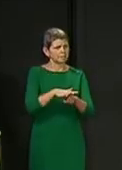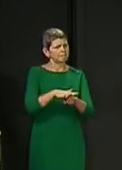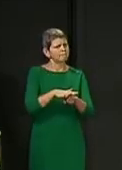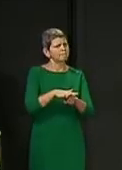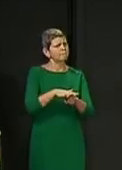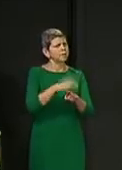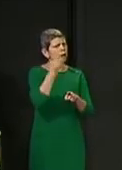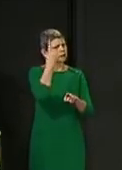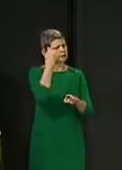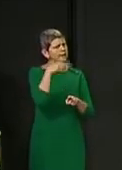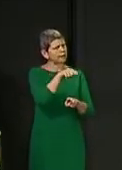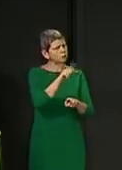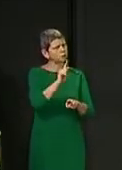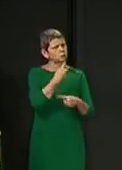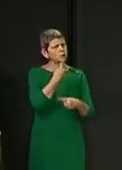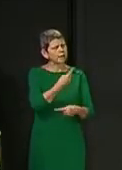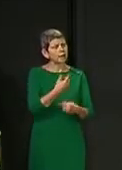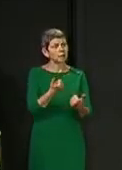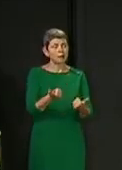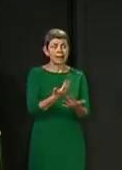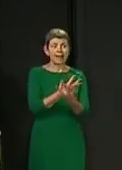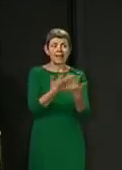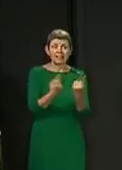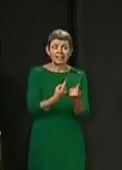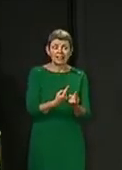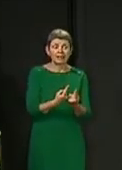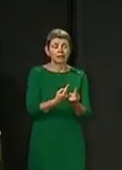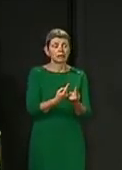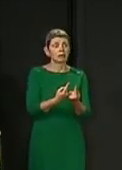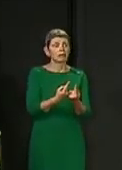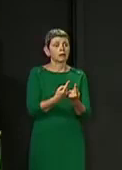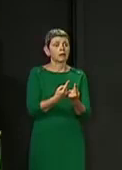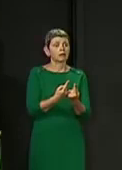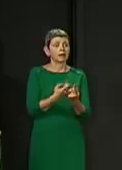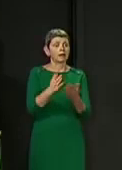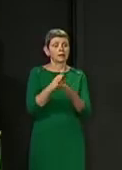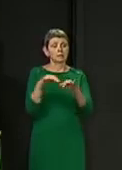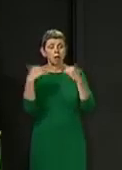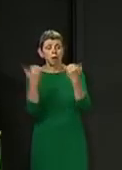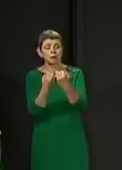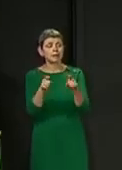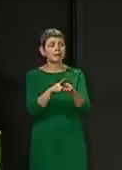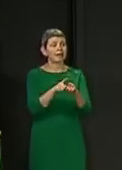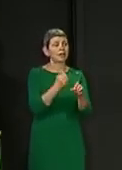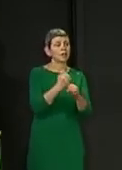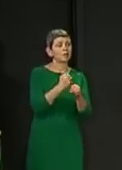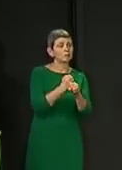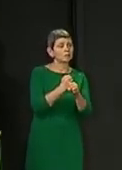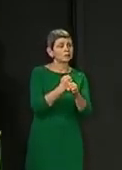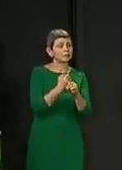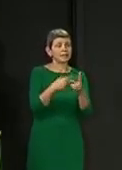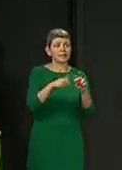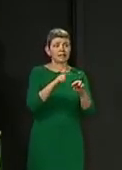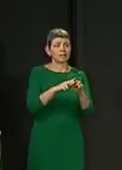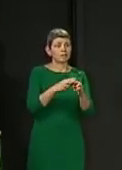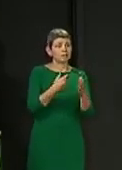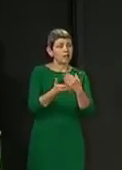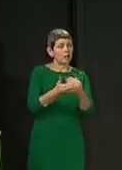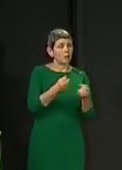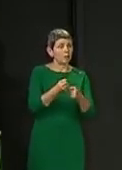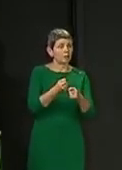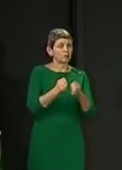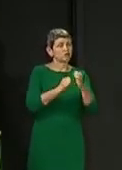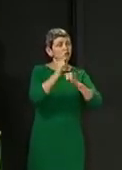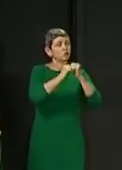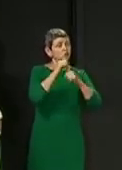in light of recent events to tackle any institutional racism in government and parliament? OK, I'll hand it over to Chief Constable, and then I'll